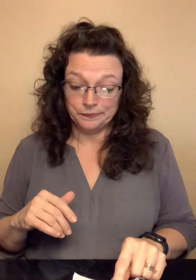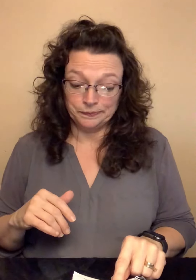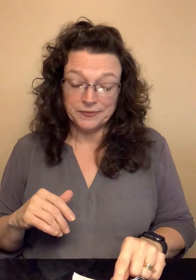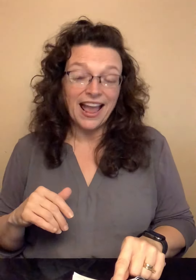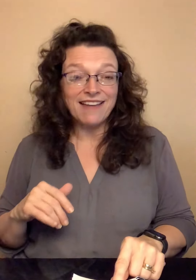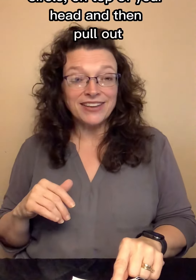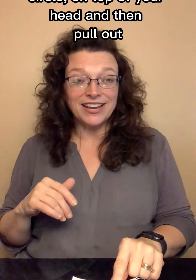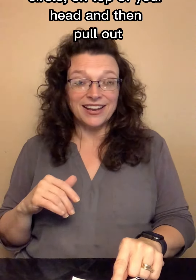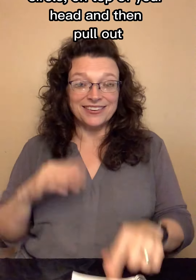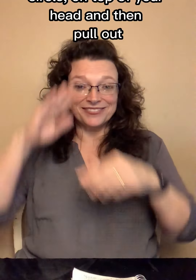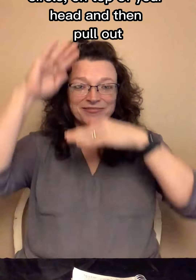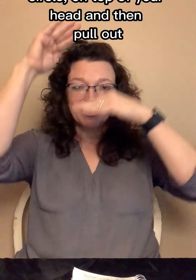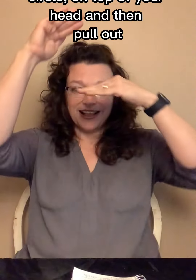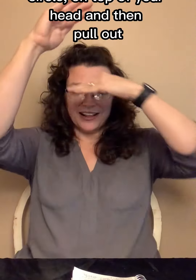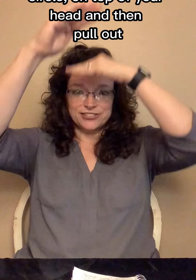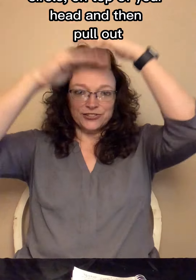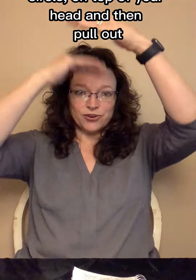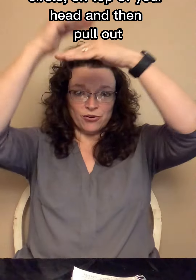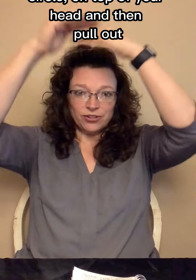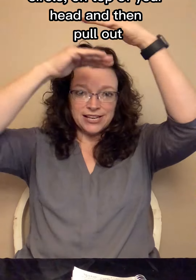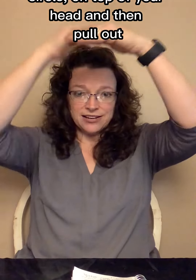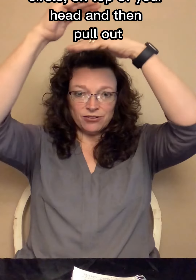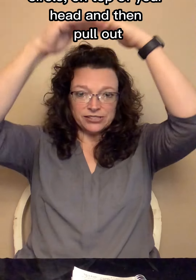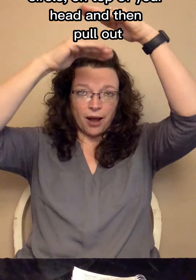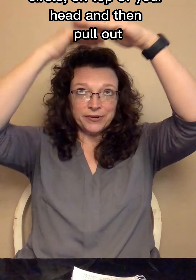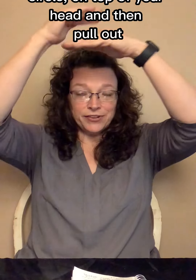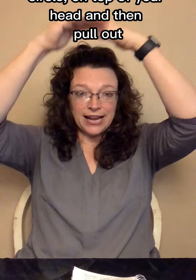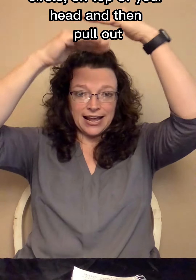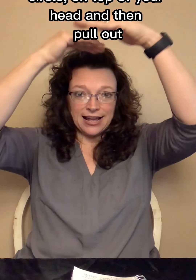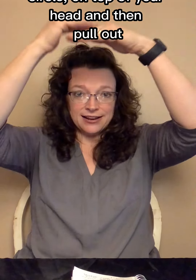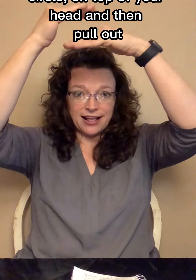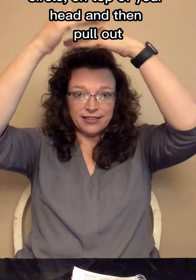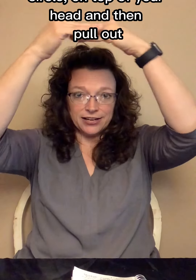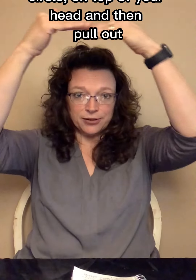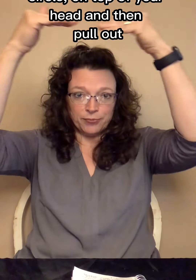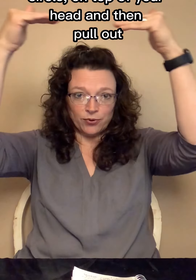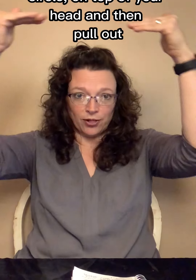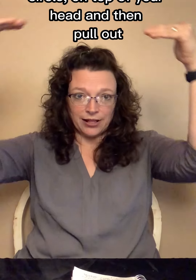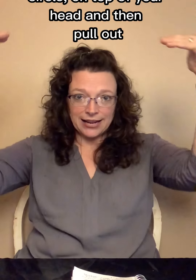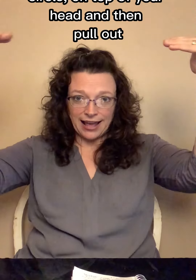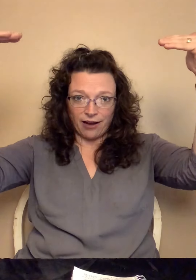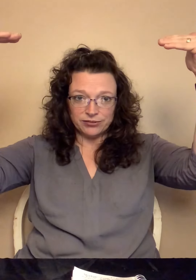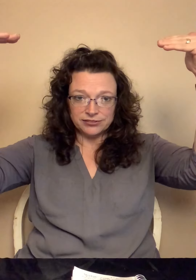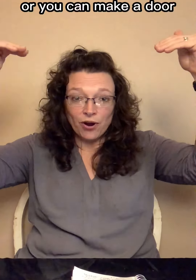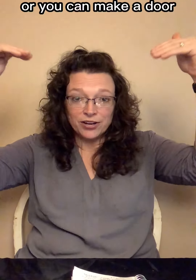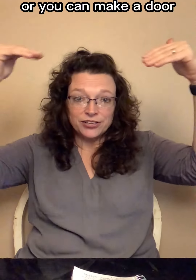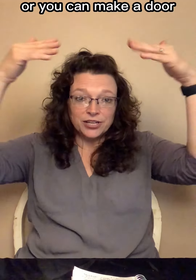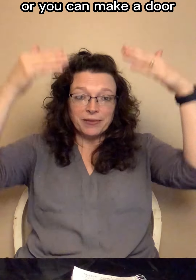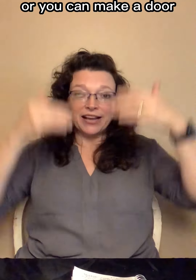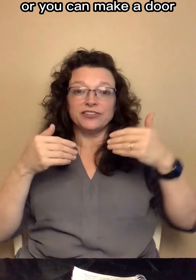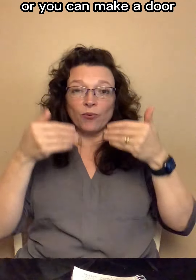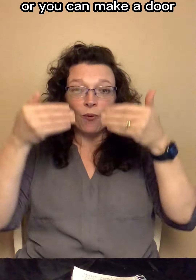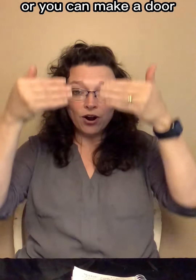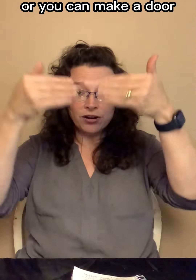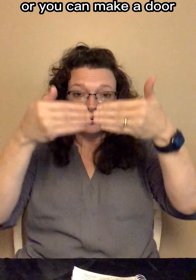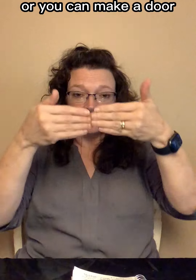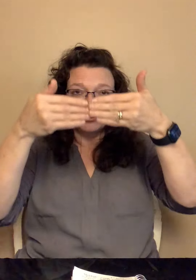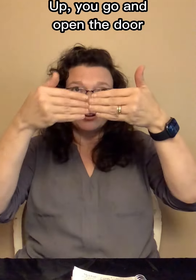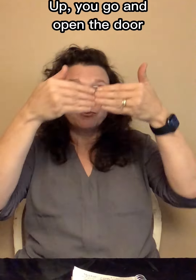Holy. Holy. Thick. make all the The sign can make a door when